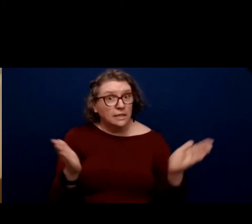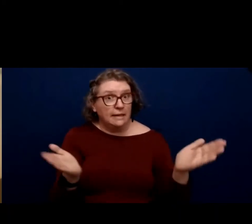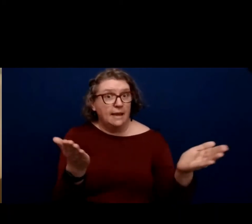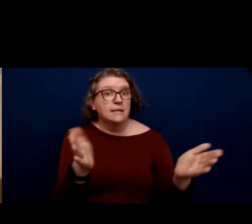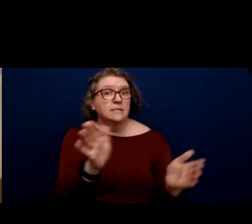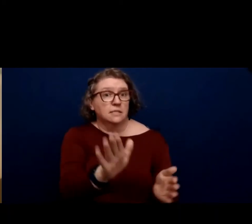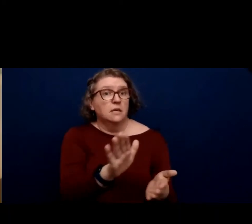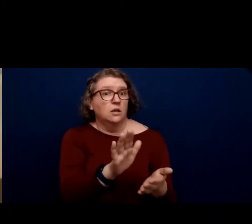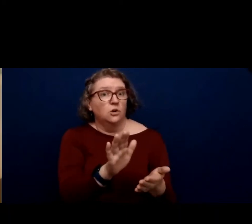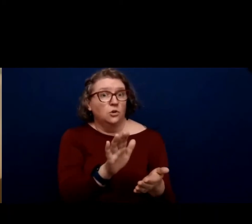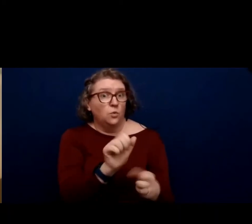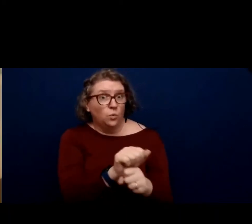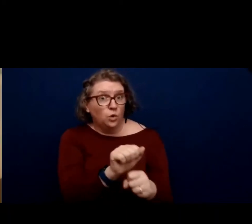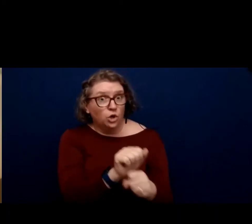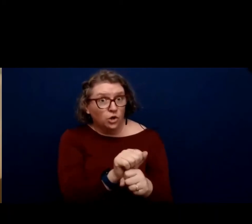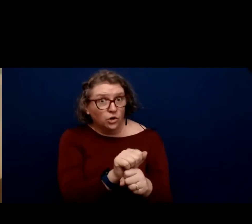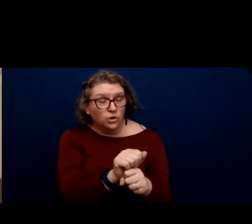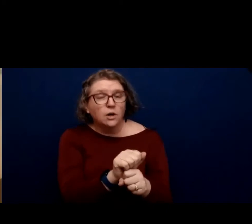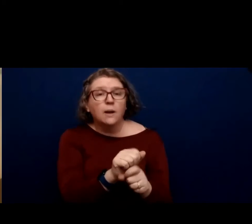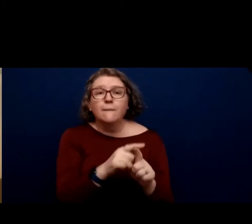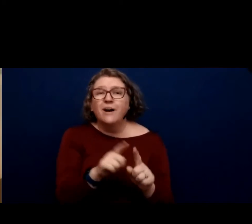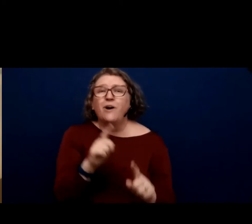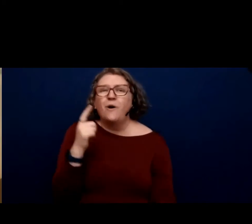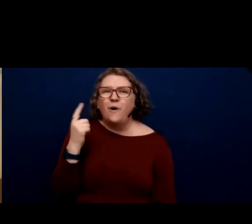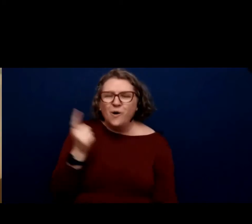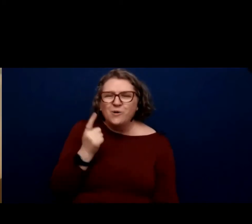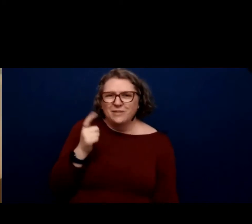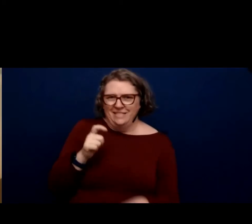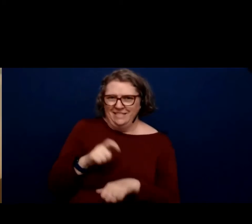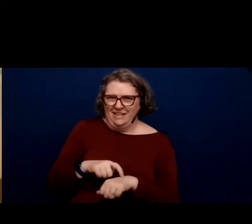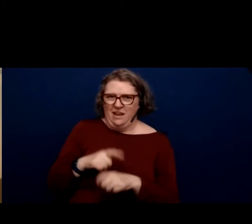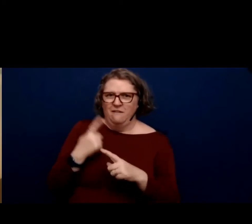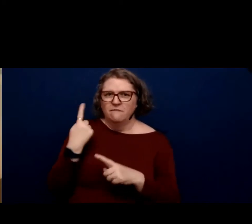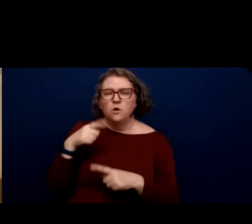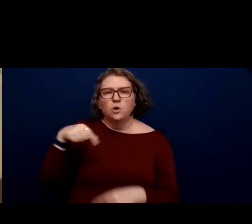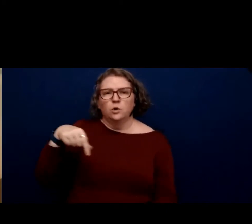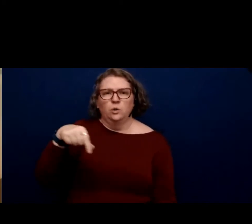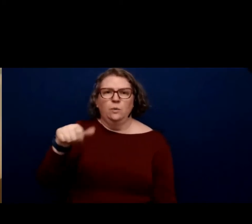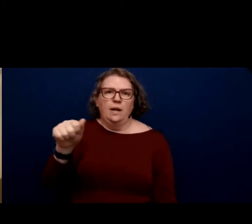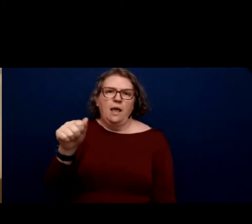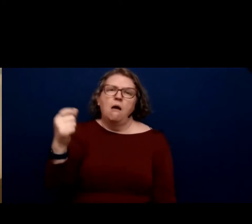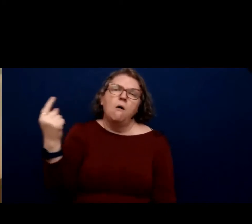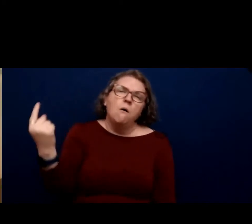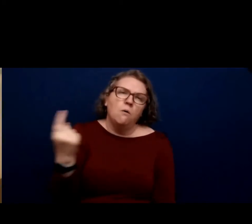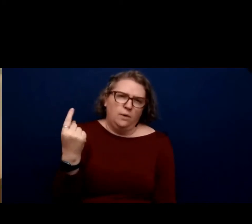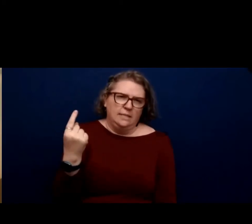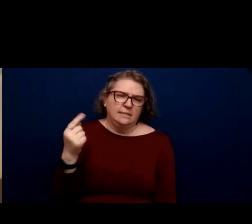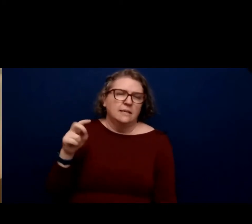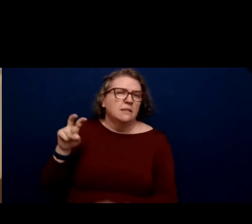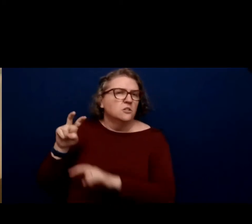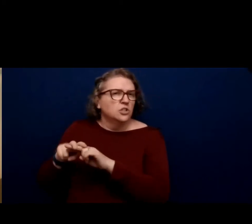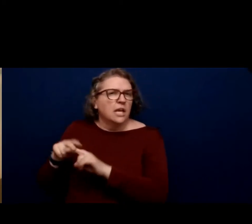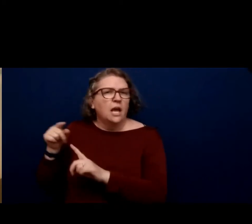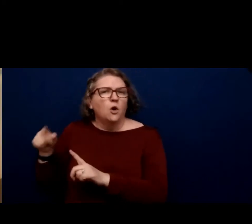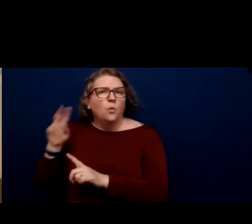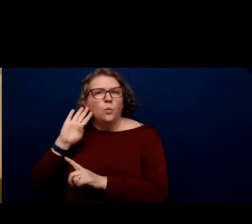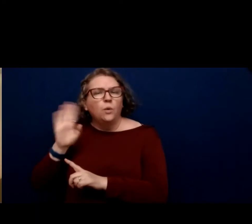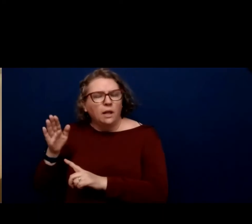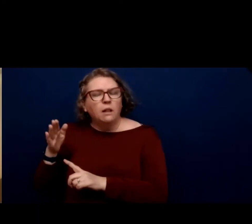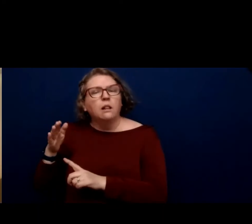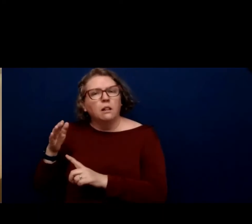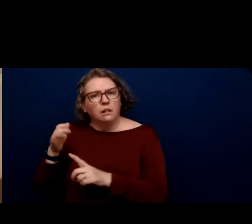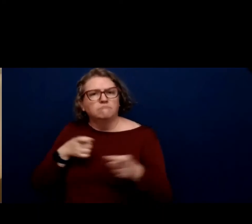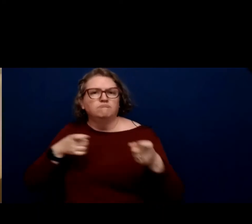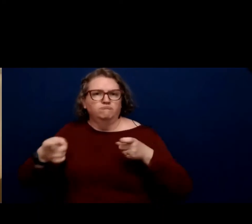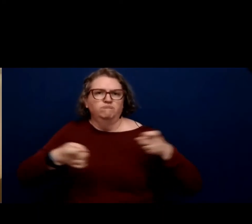that they have underway. But there is always time for Q&A and the moderator, the chair of your session,